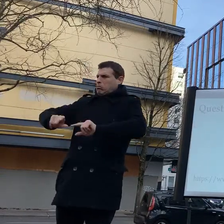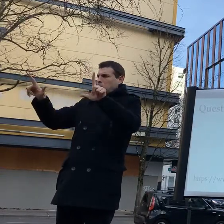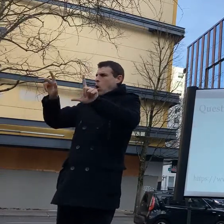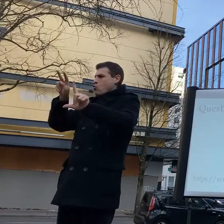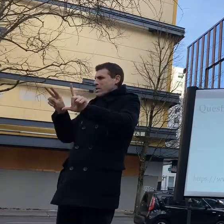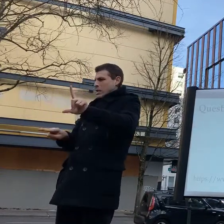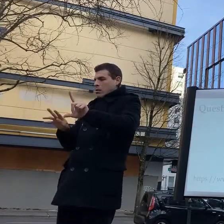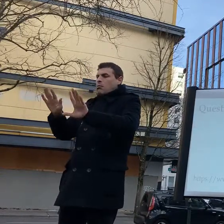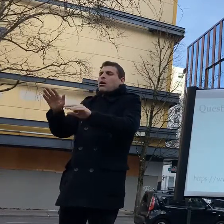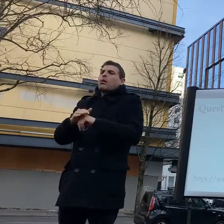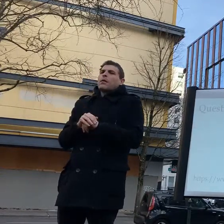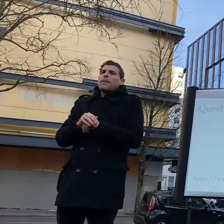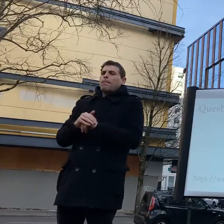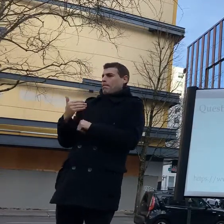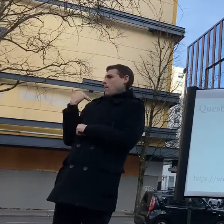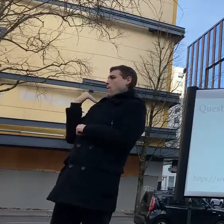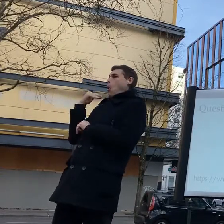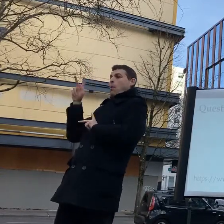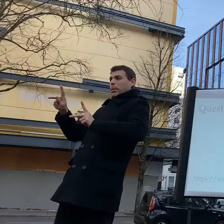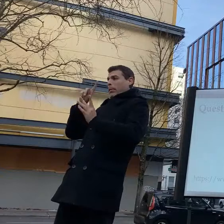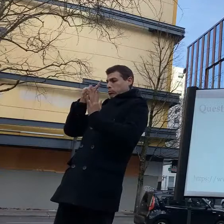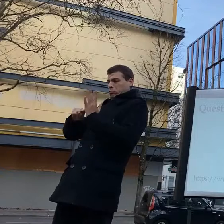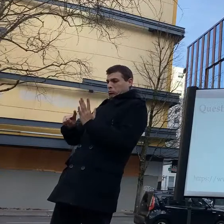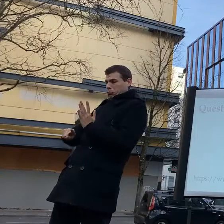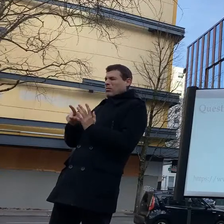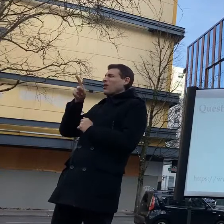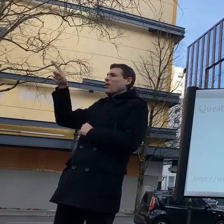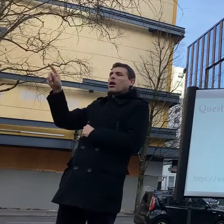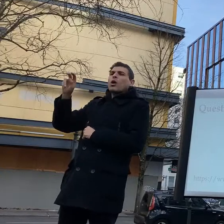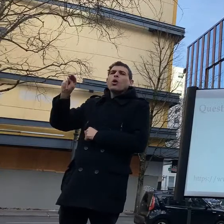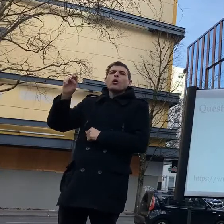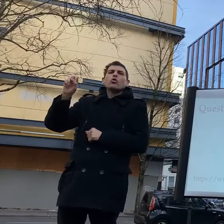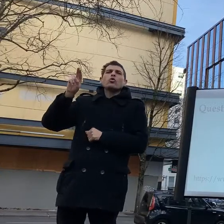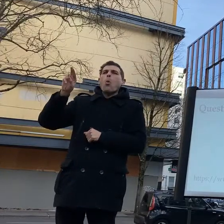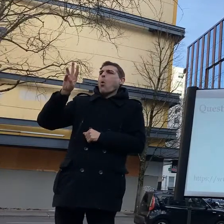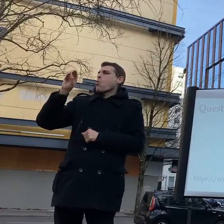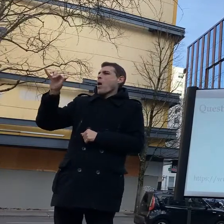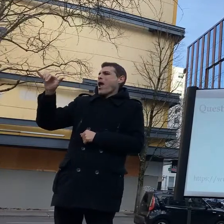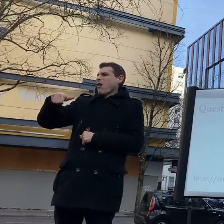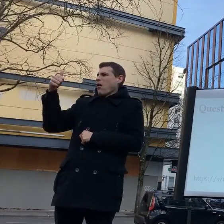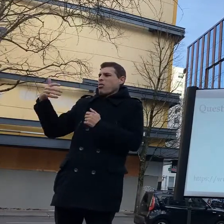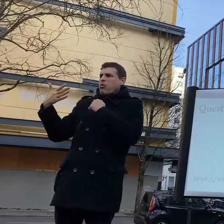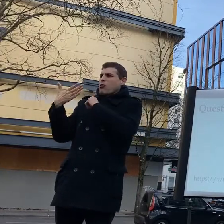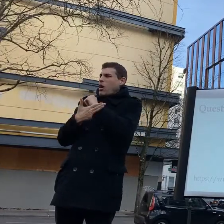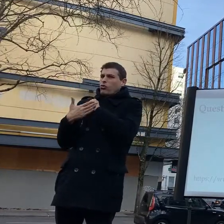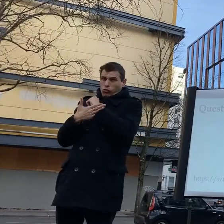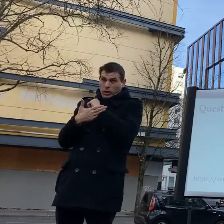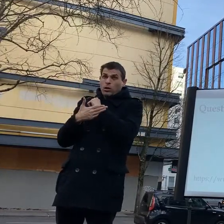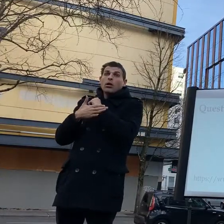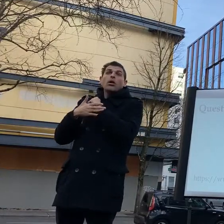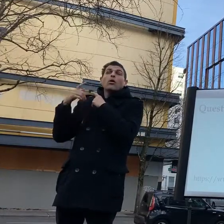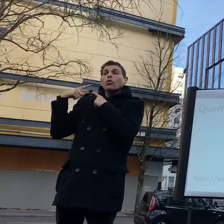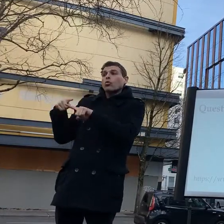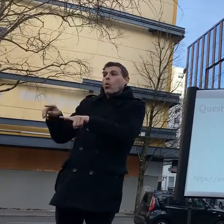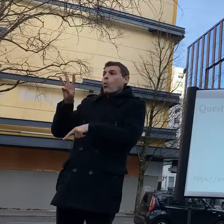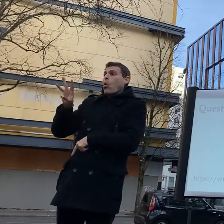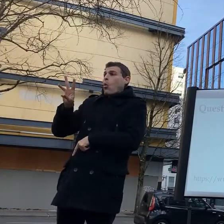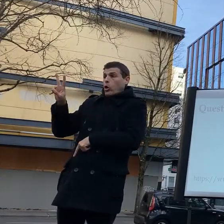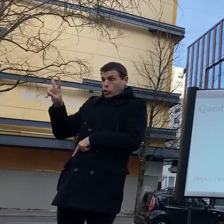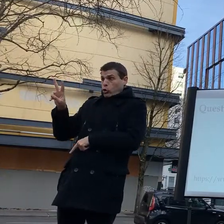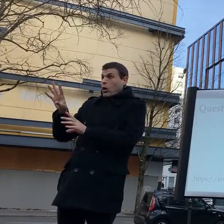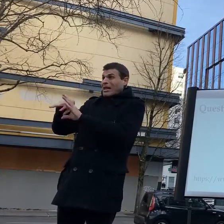reduced survival of young salmon and those that do often have physical deformities that make it difficult for them to switch